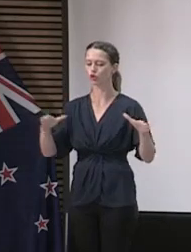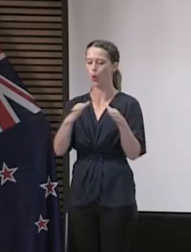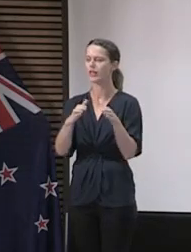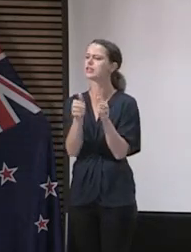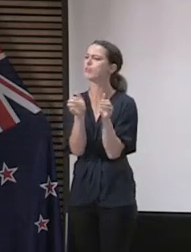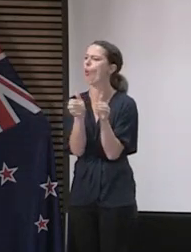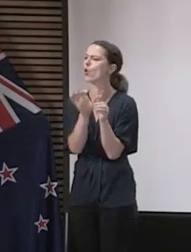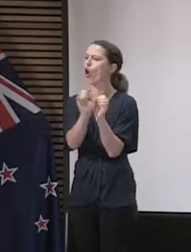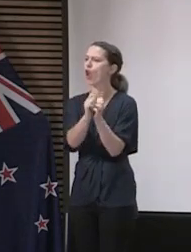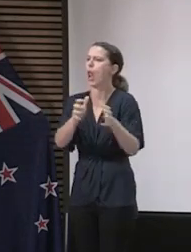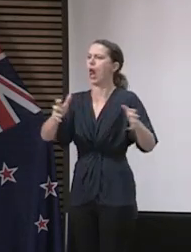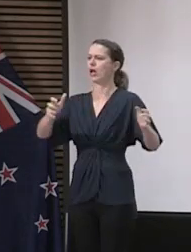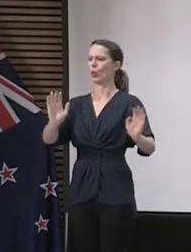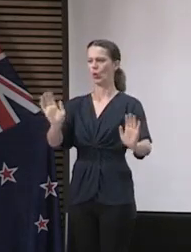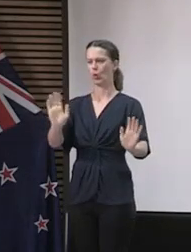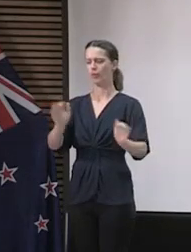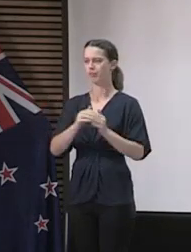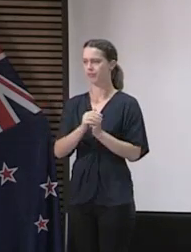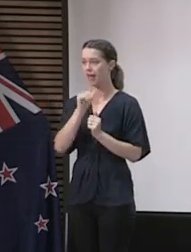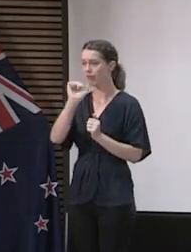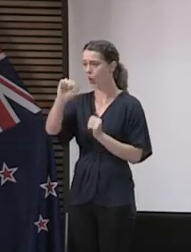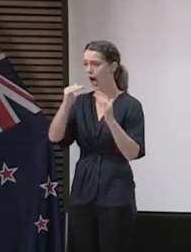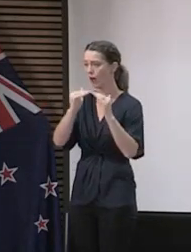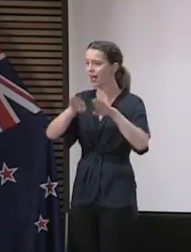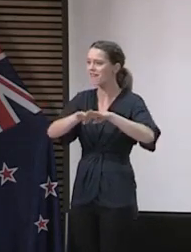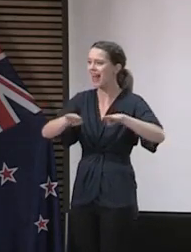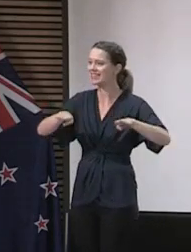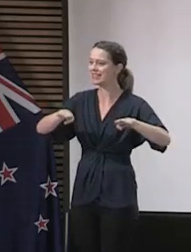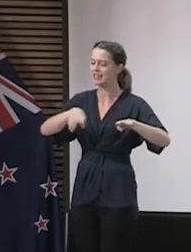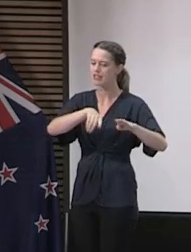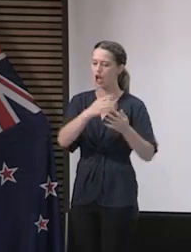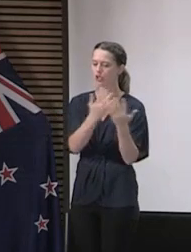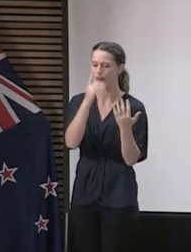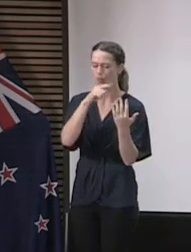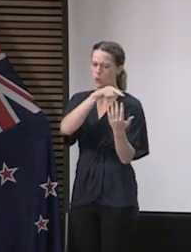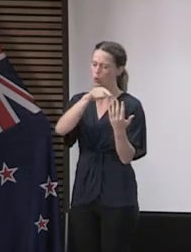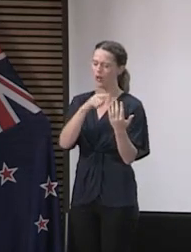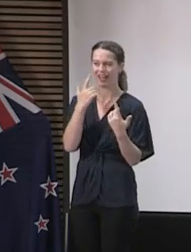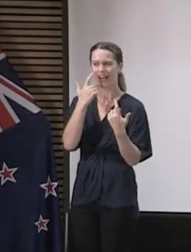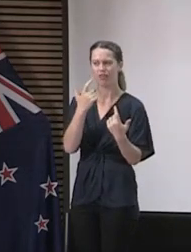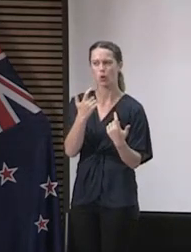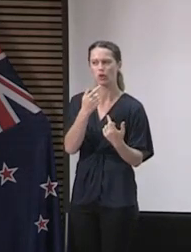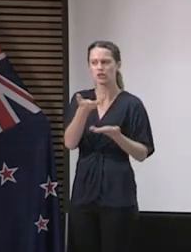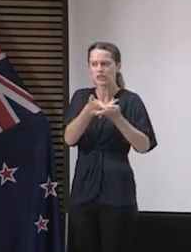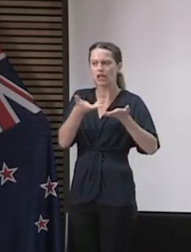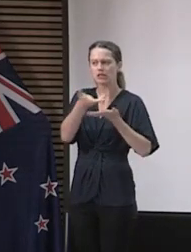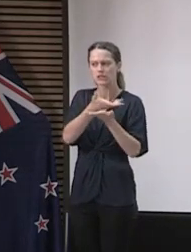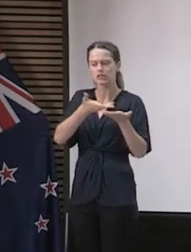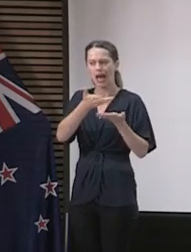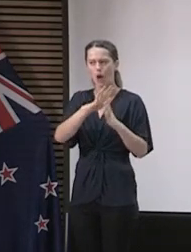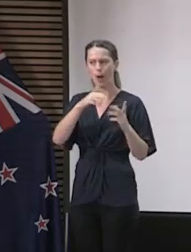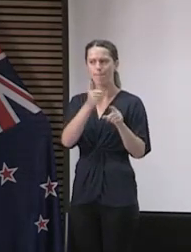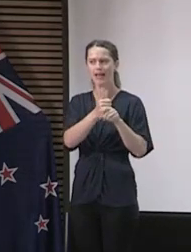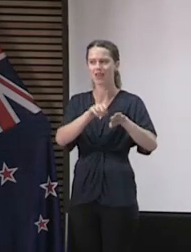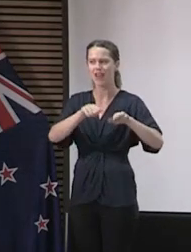I would encourage anyone who's in a shared household, like a flatting situation, to think carefully about what that means for them.